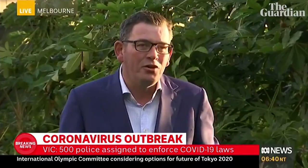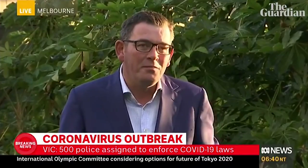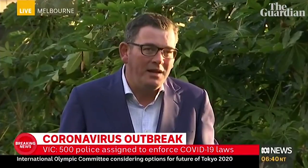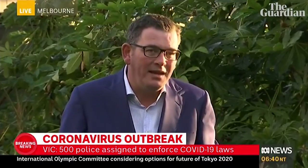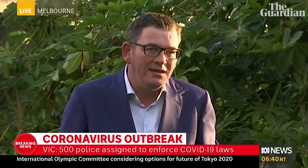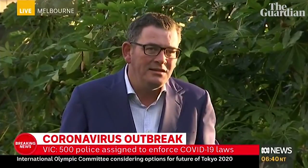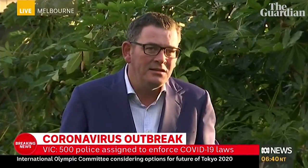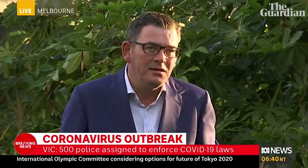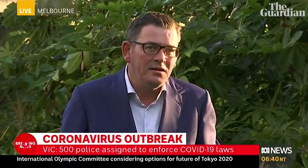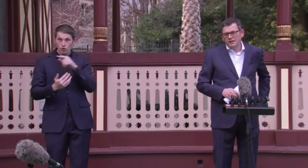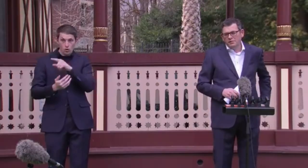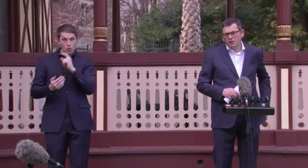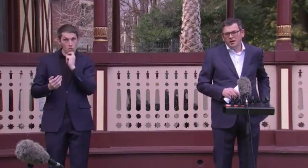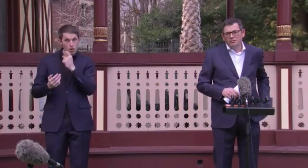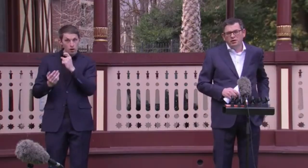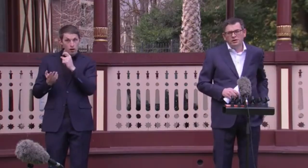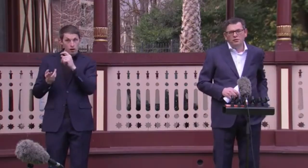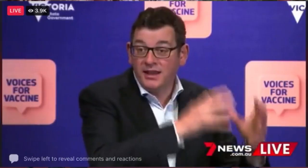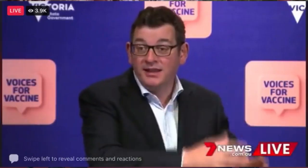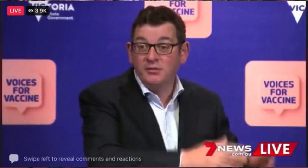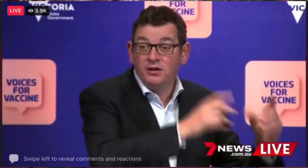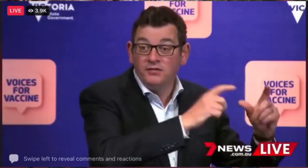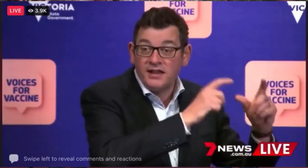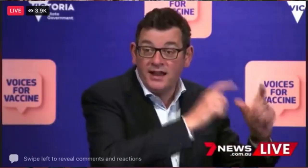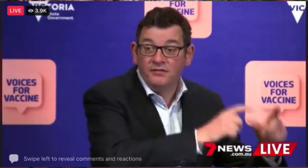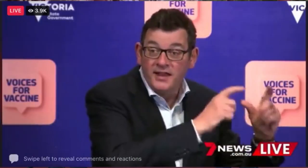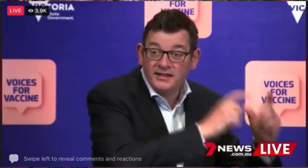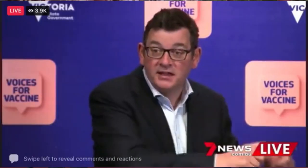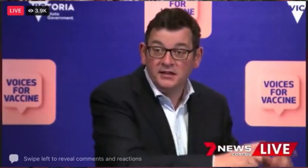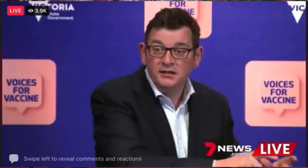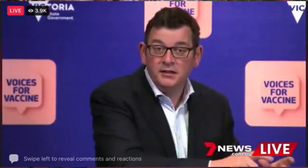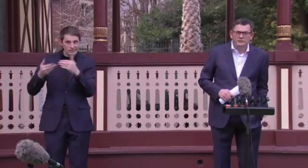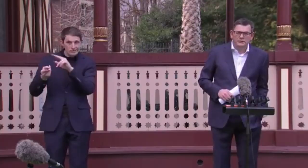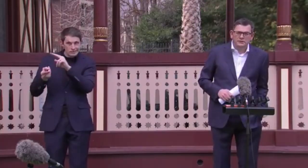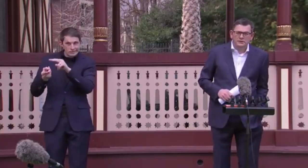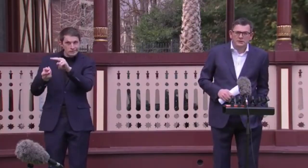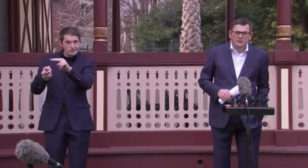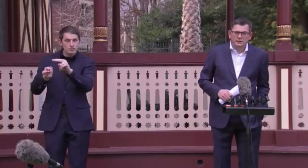Get on the beers. Pandemic of the unvaccinated. time. Bye. Bye.